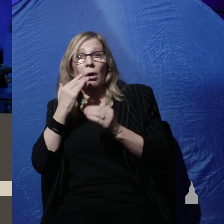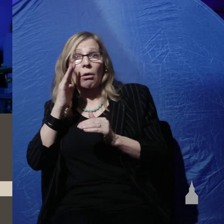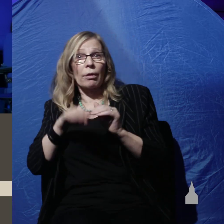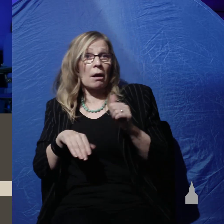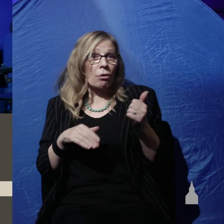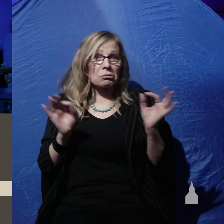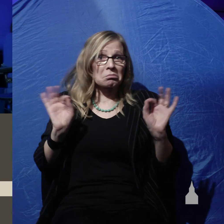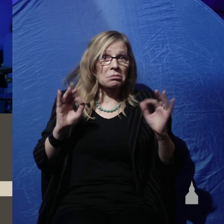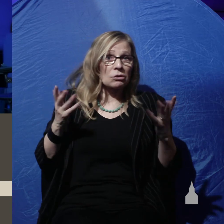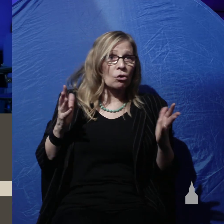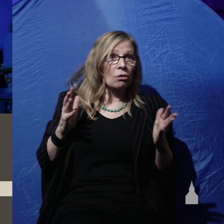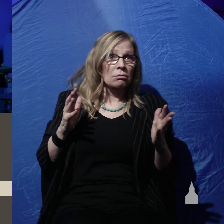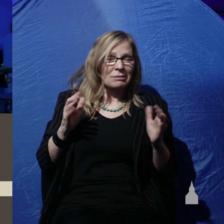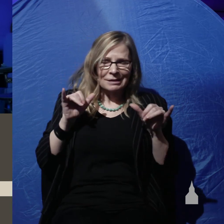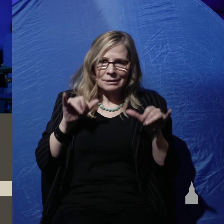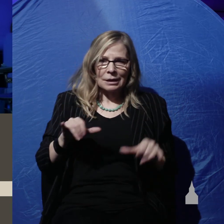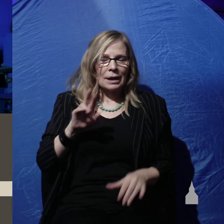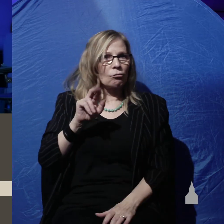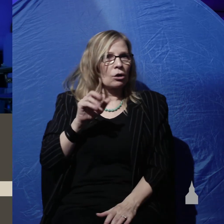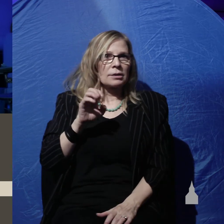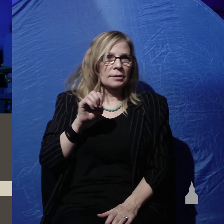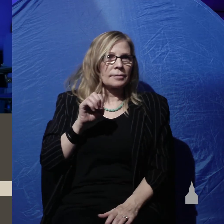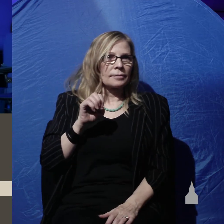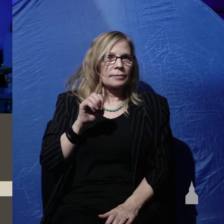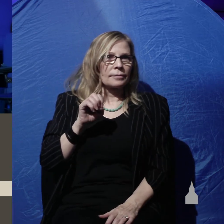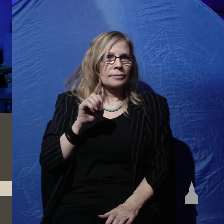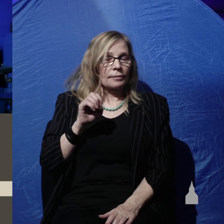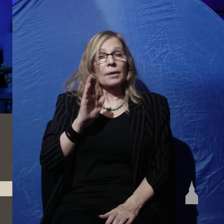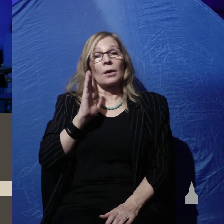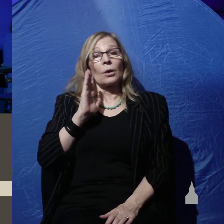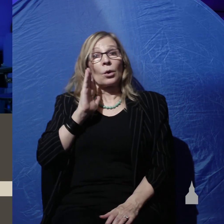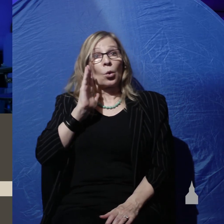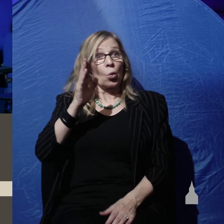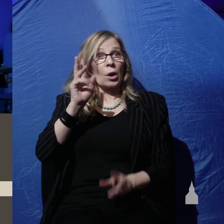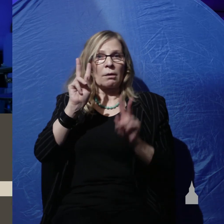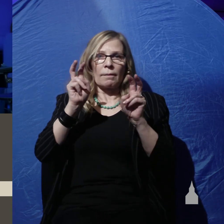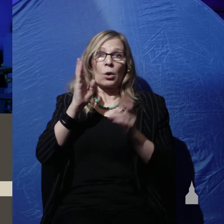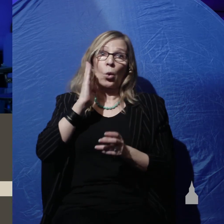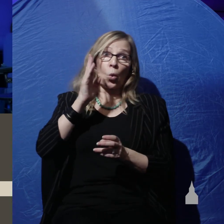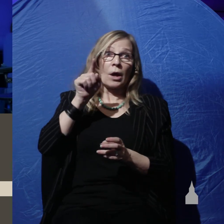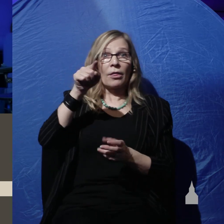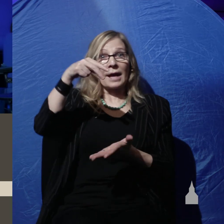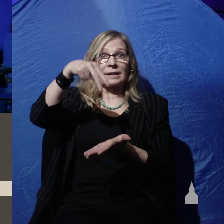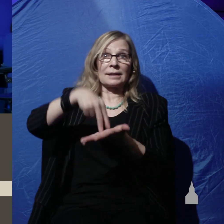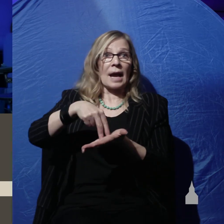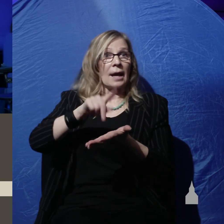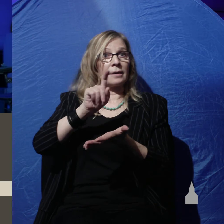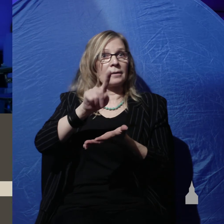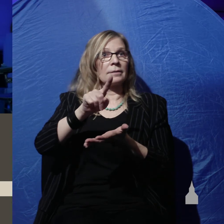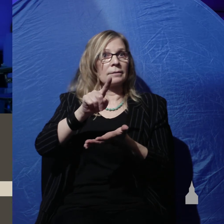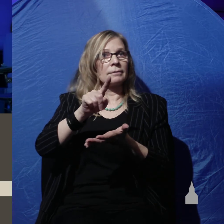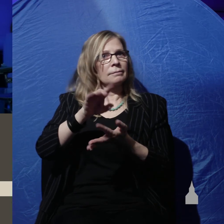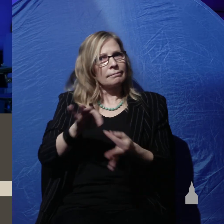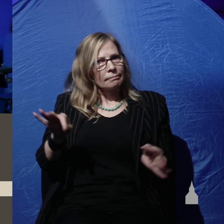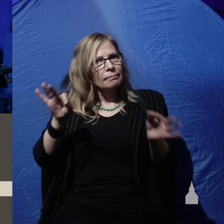will they stand Ken's powerful message on the importance of raising strong believers